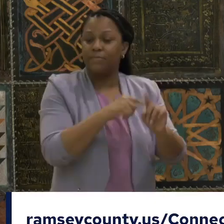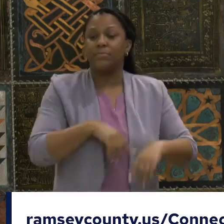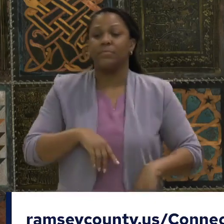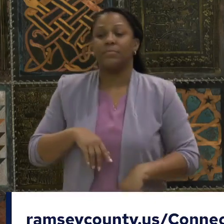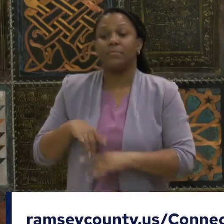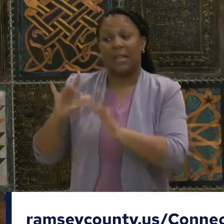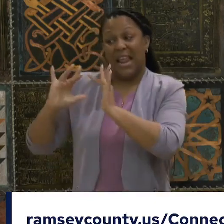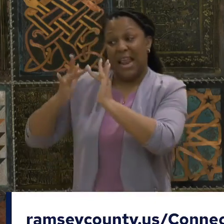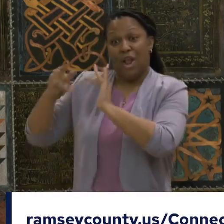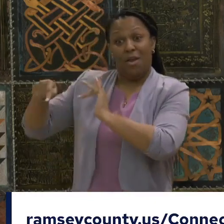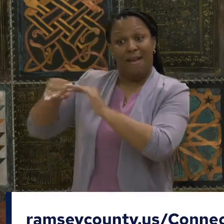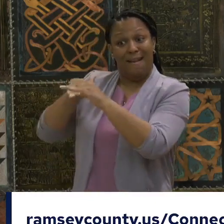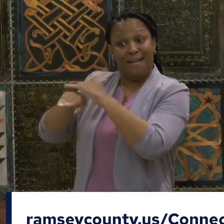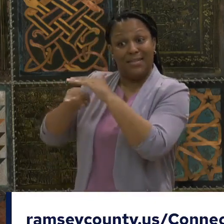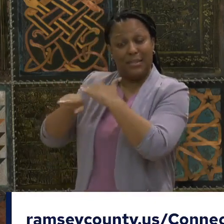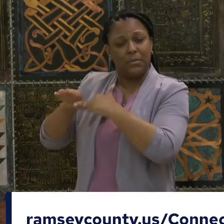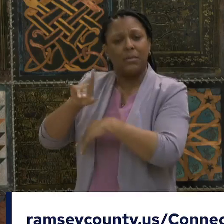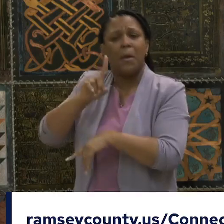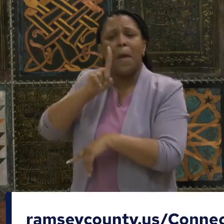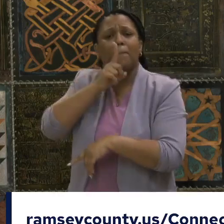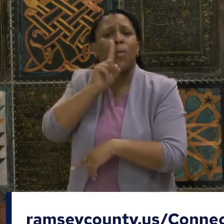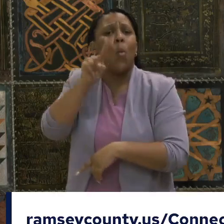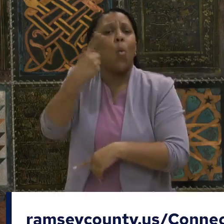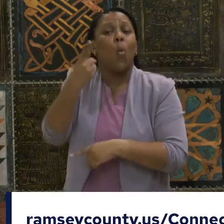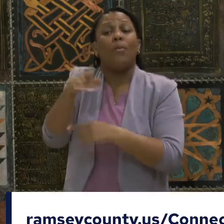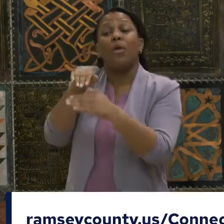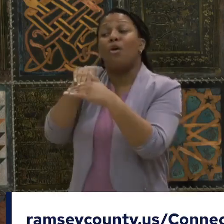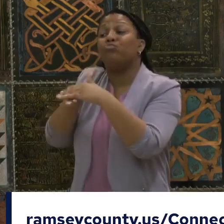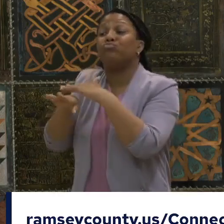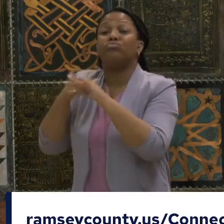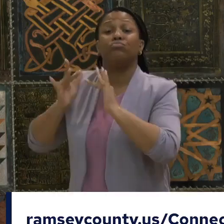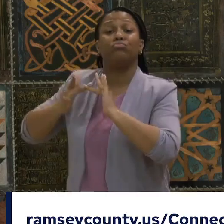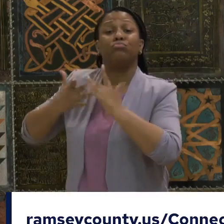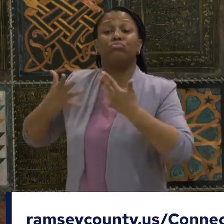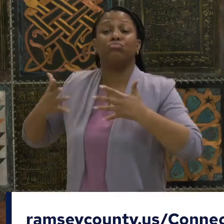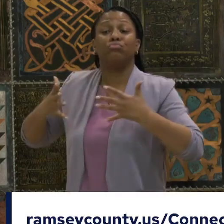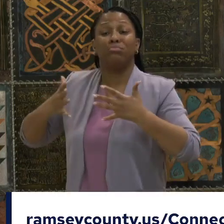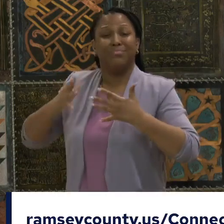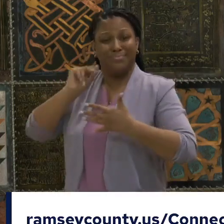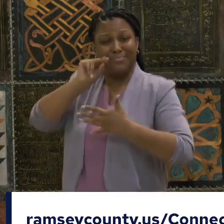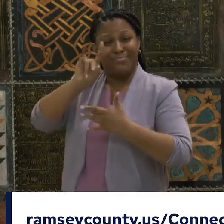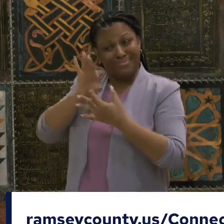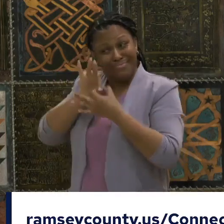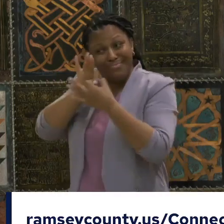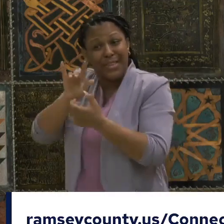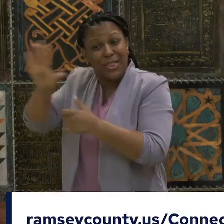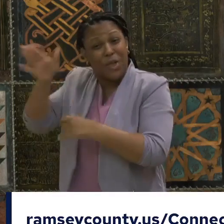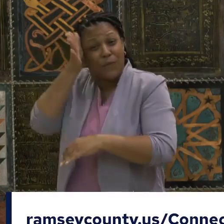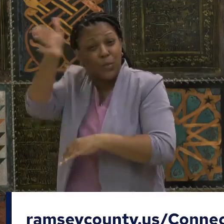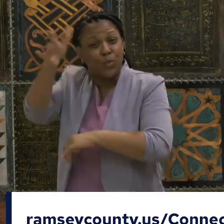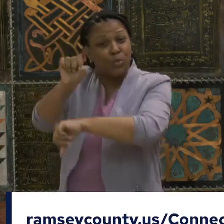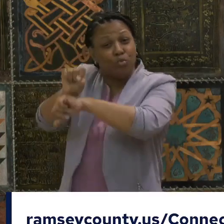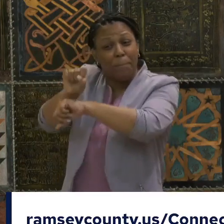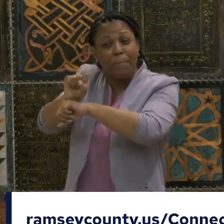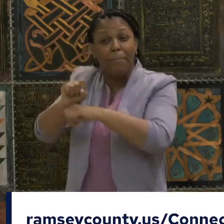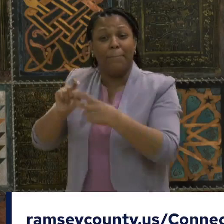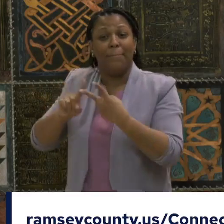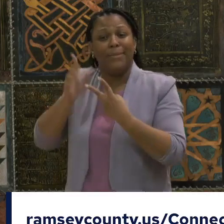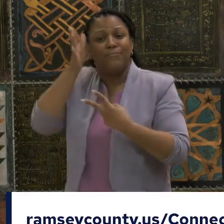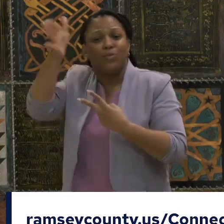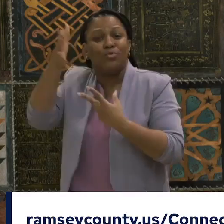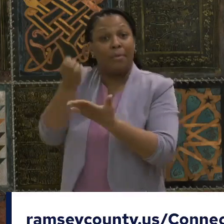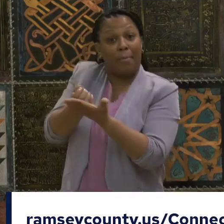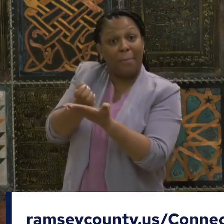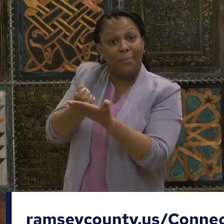connected. Infrastructure is not enough. Now that we have local community driven voices and data to back this up and